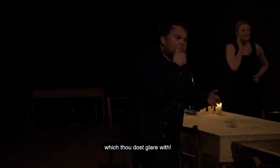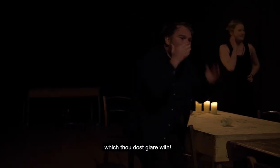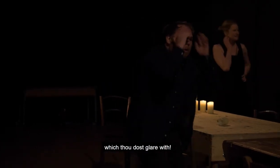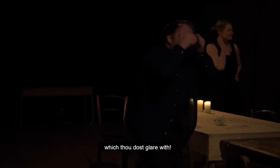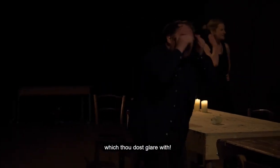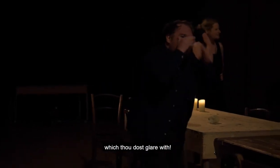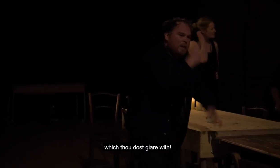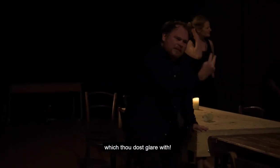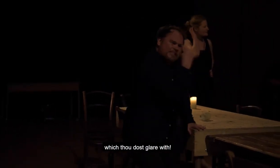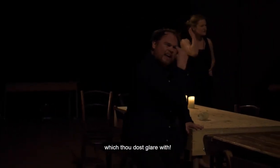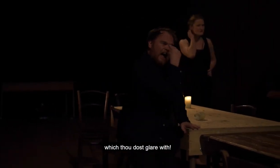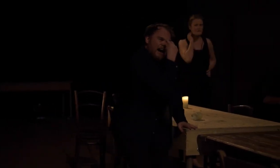dost glare with.